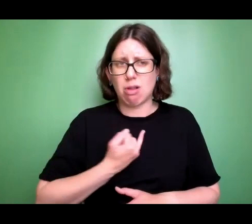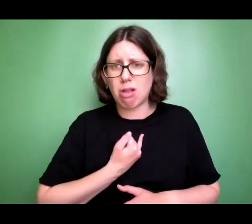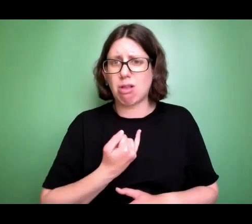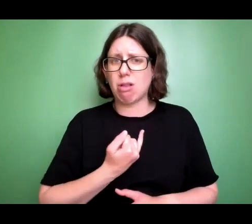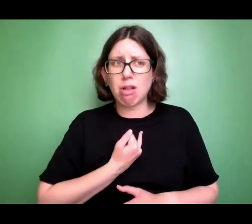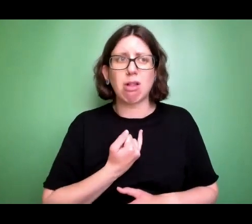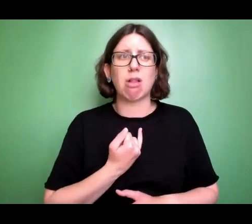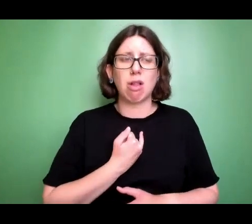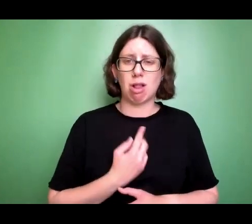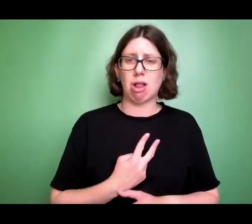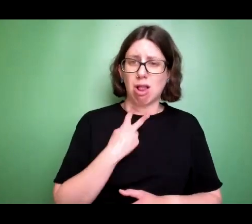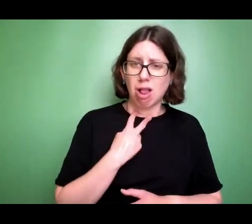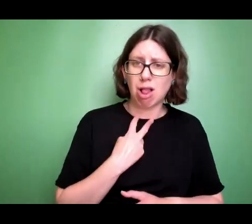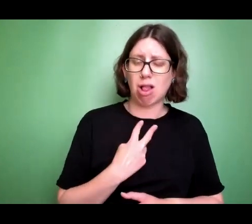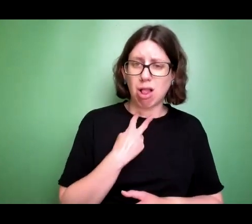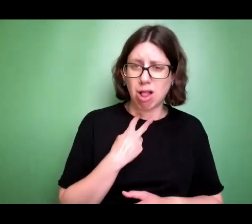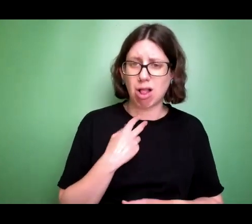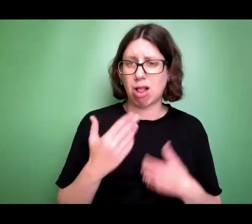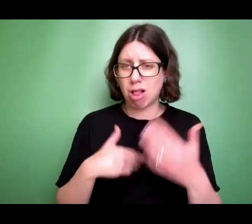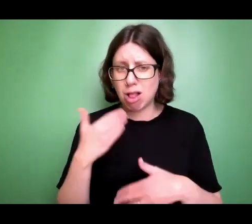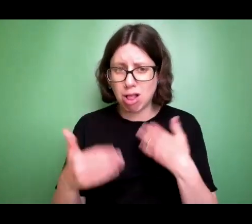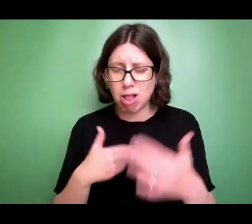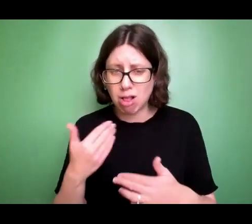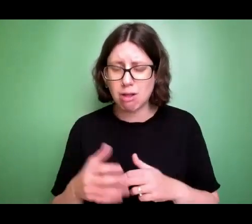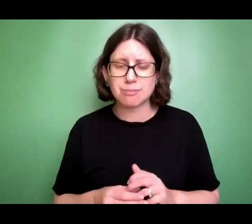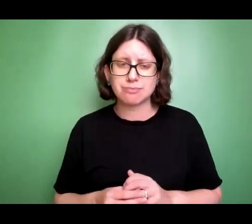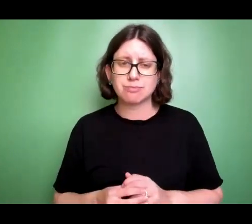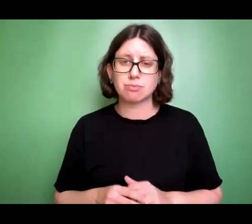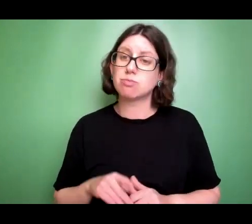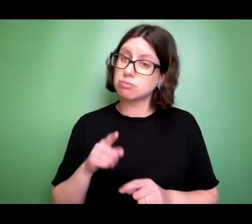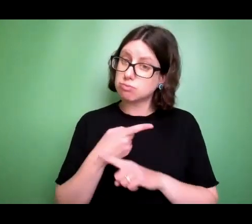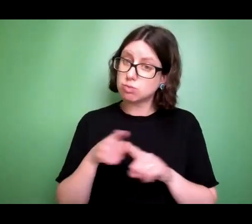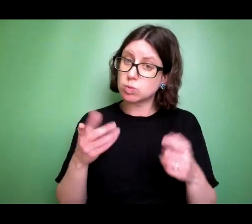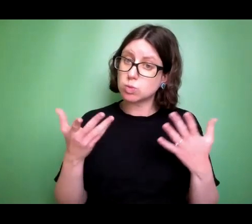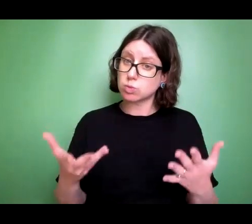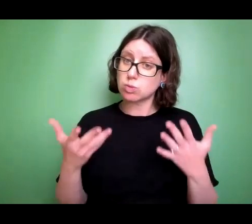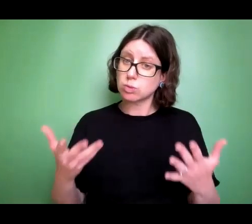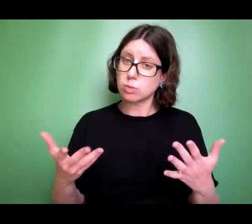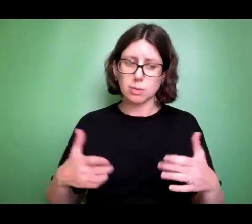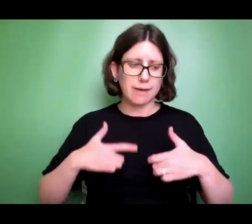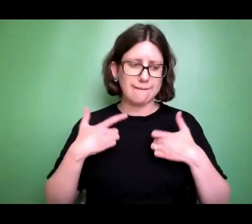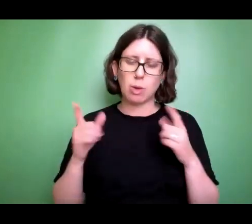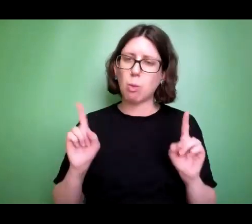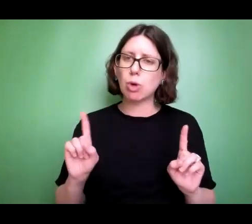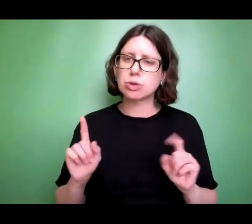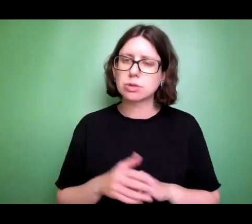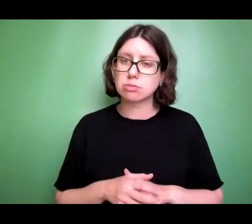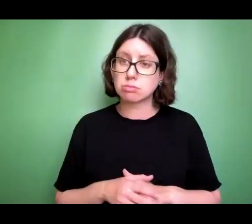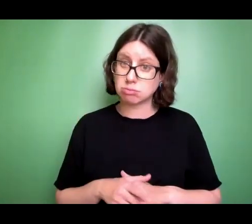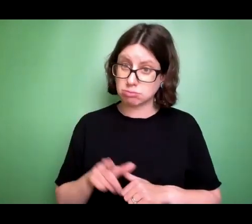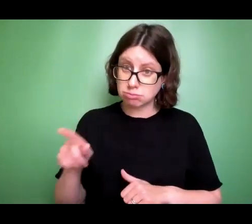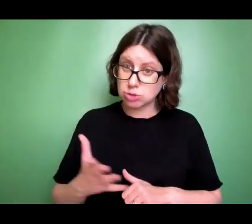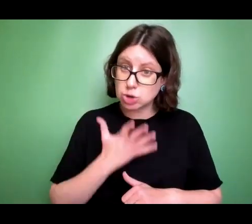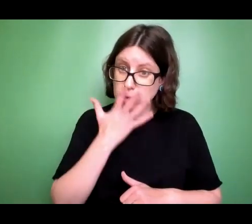I wonder, how are you coming in today? Are you holding on to guilt, shame and regret?